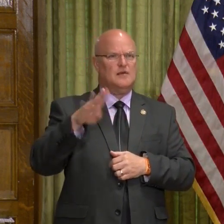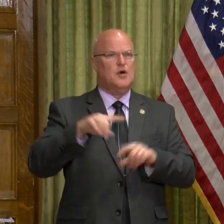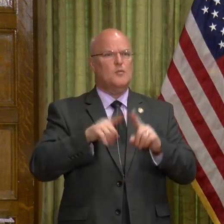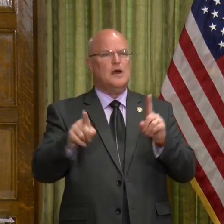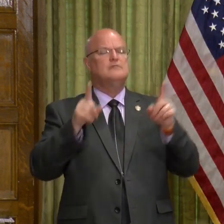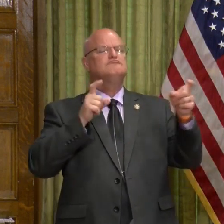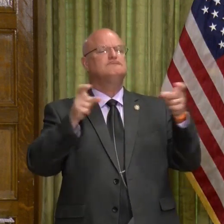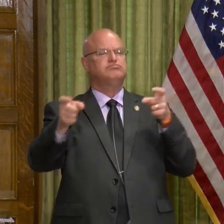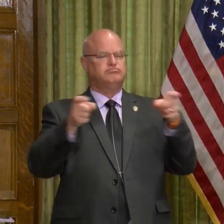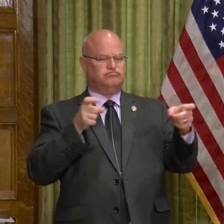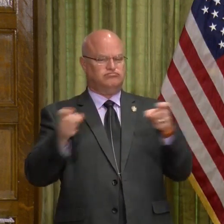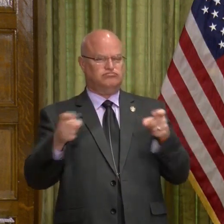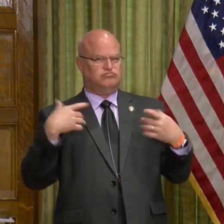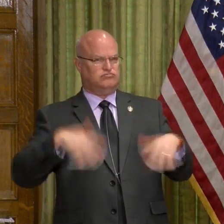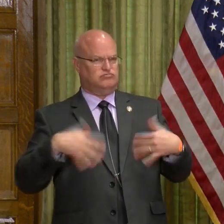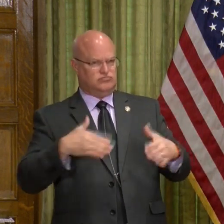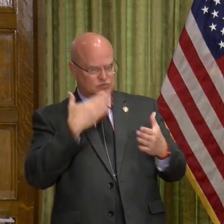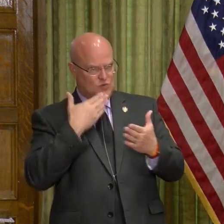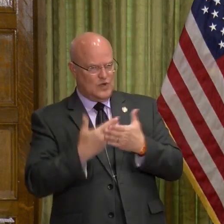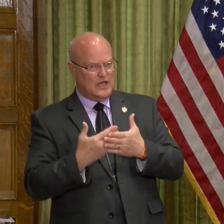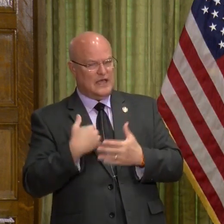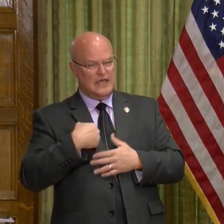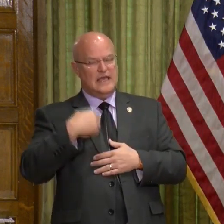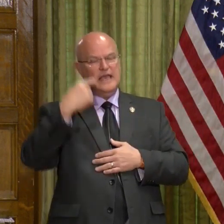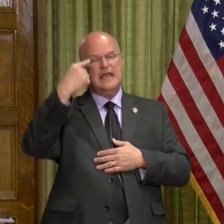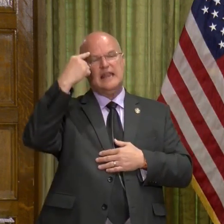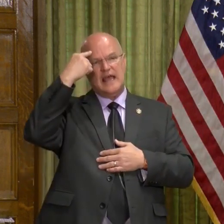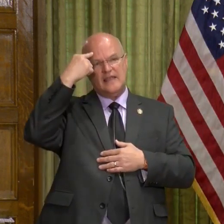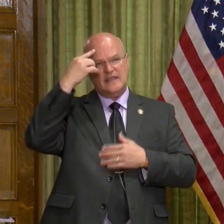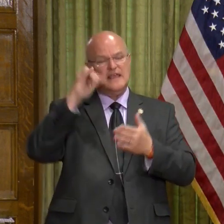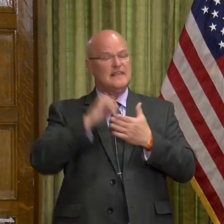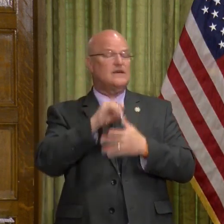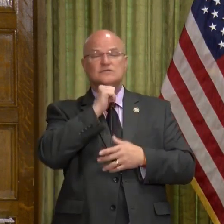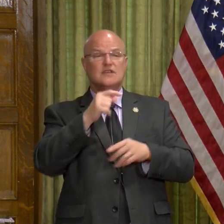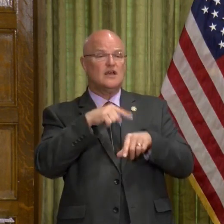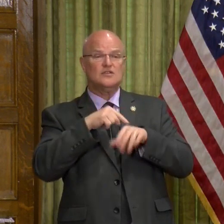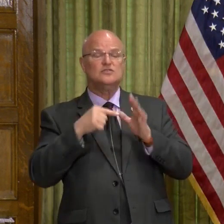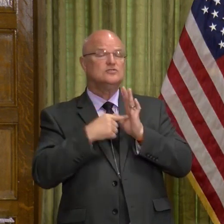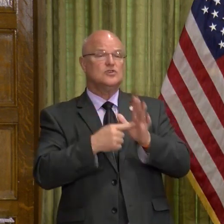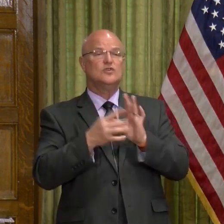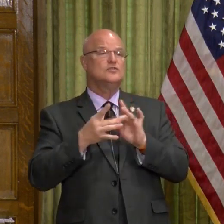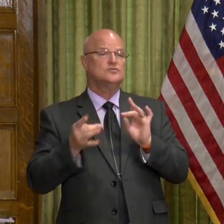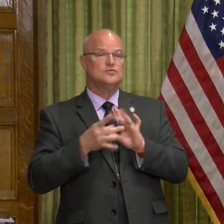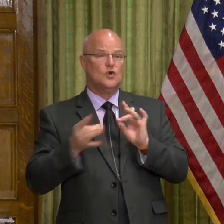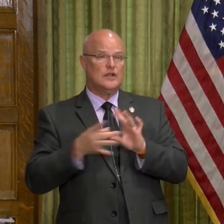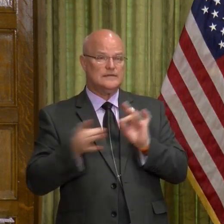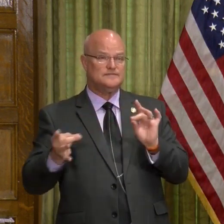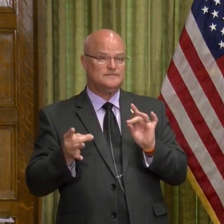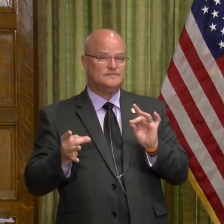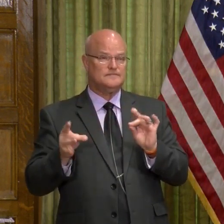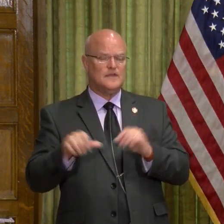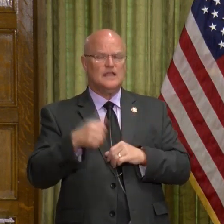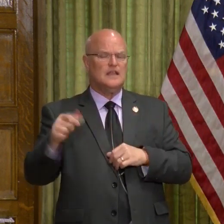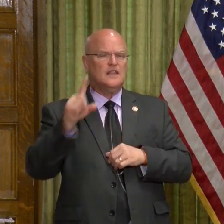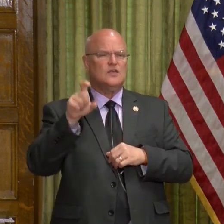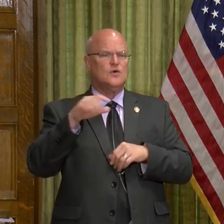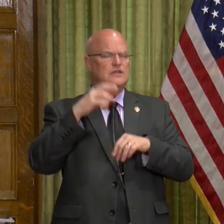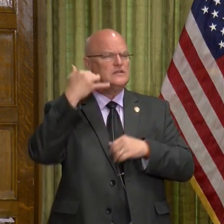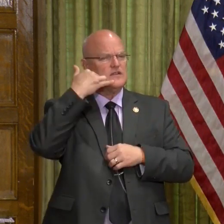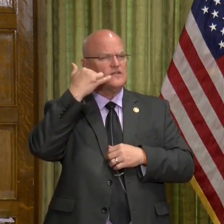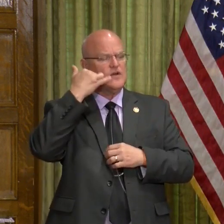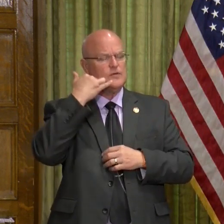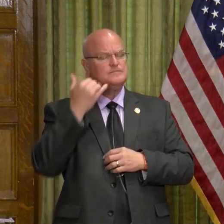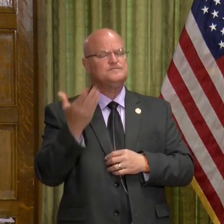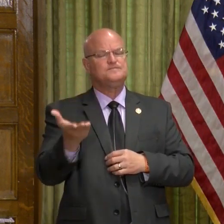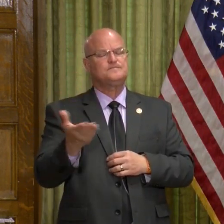you have managed it very well. And I think that just was not reflected in the story. Another question remotely.